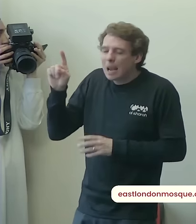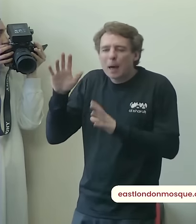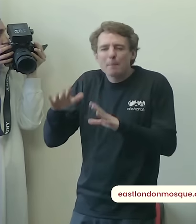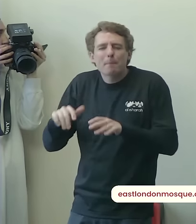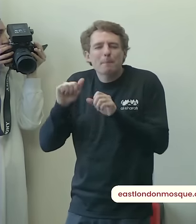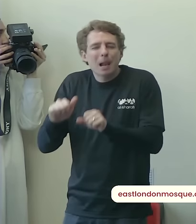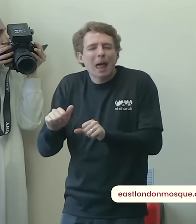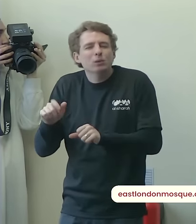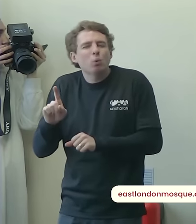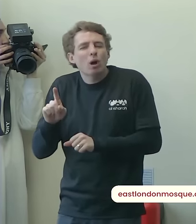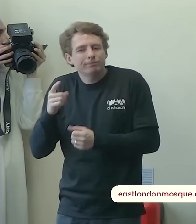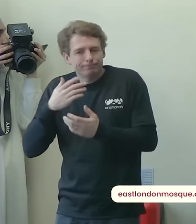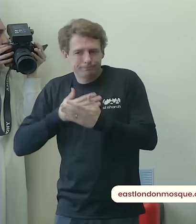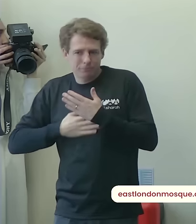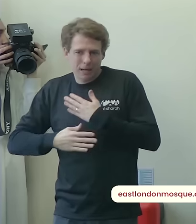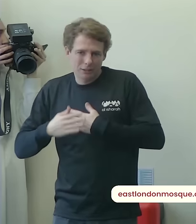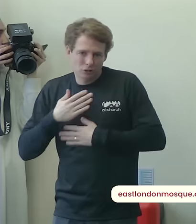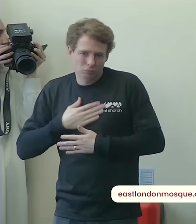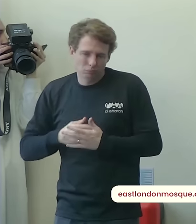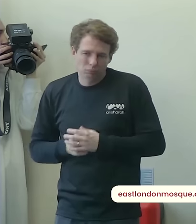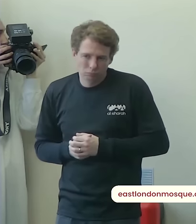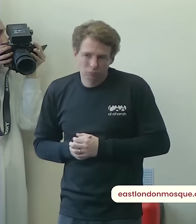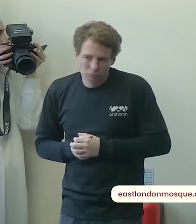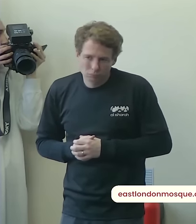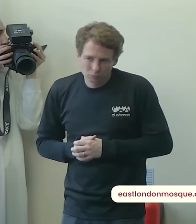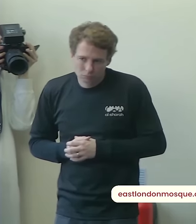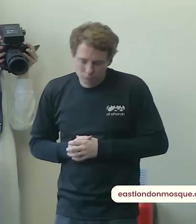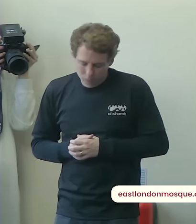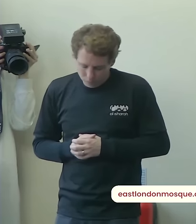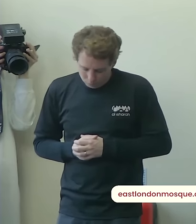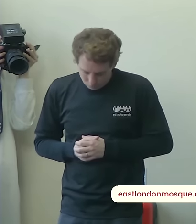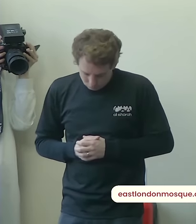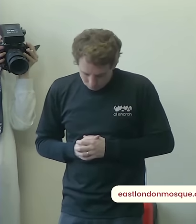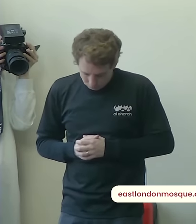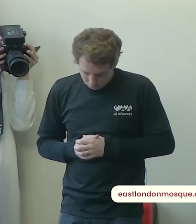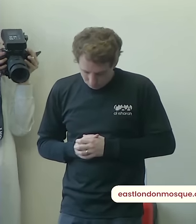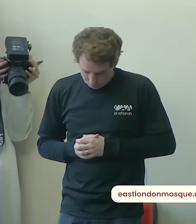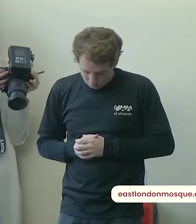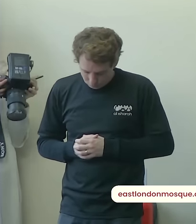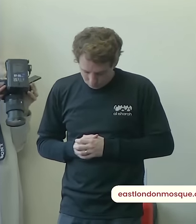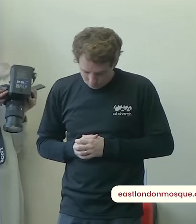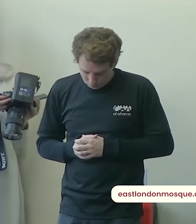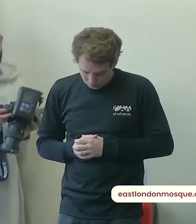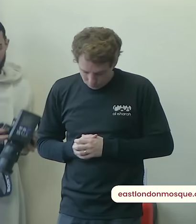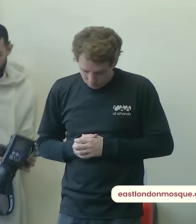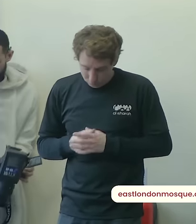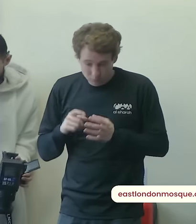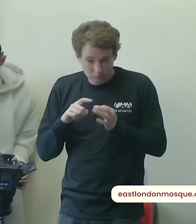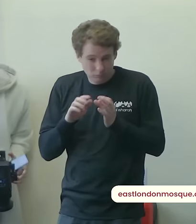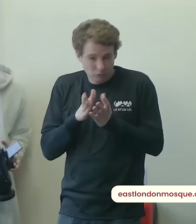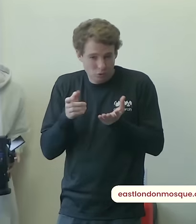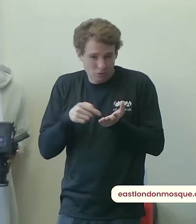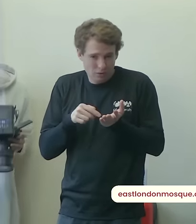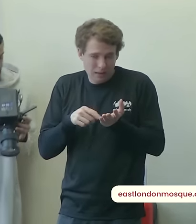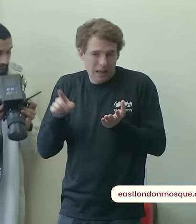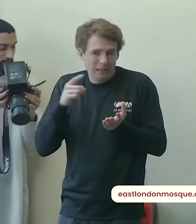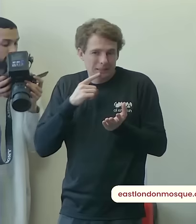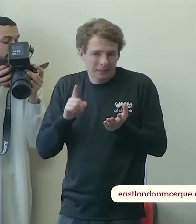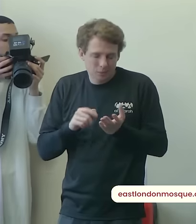indeed